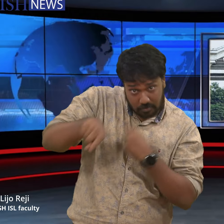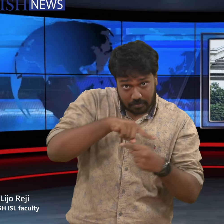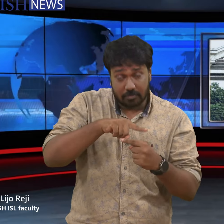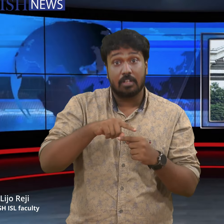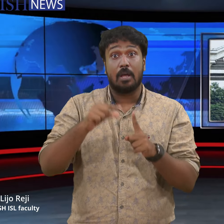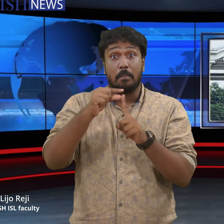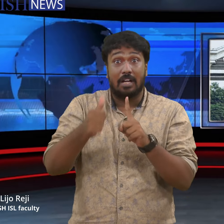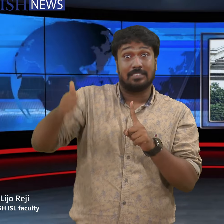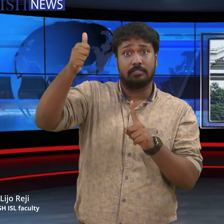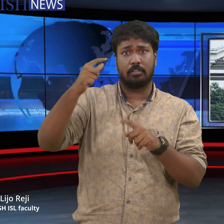all departments.